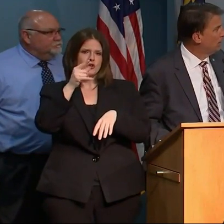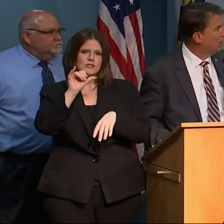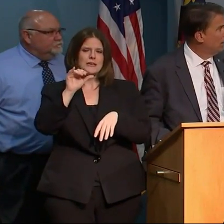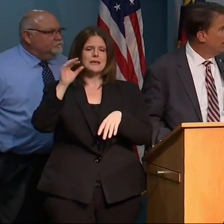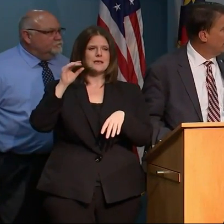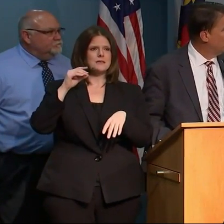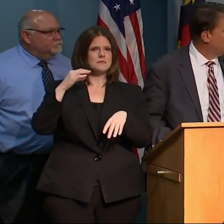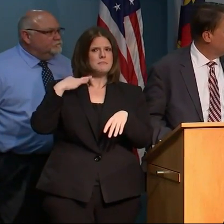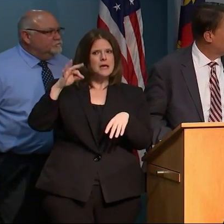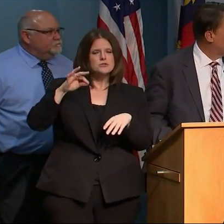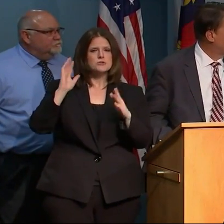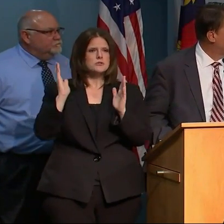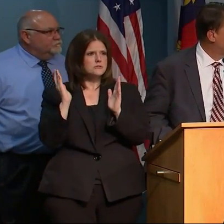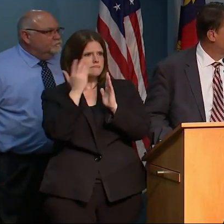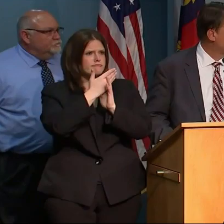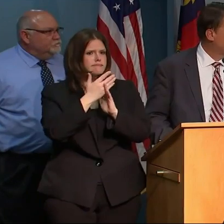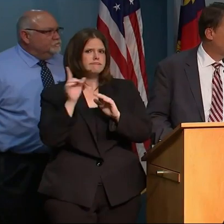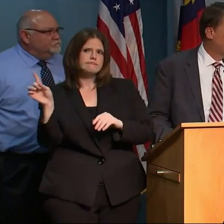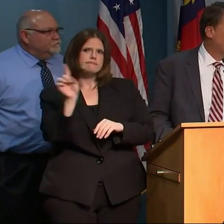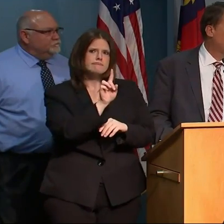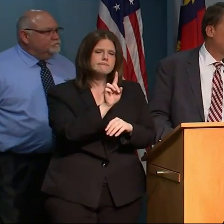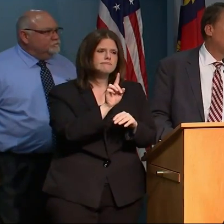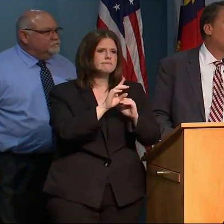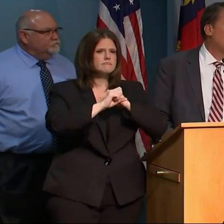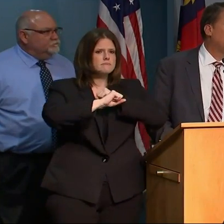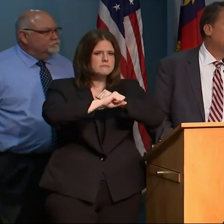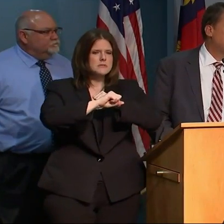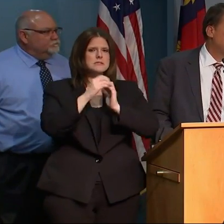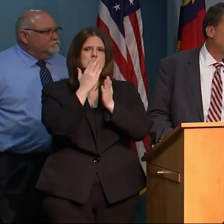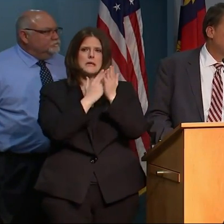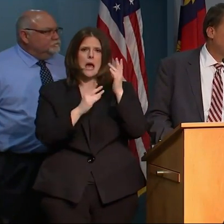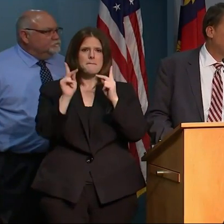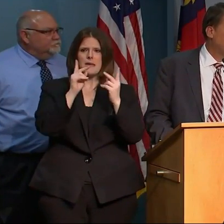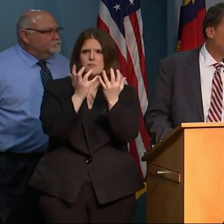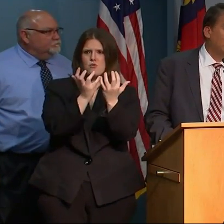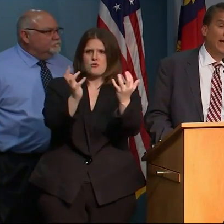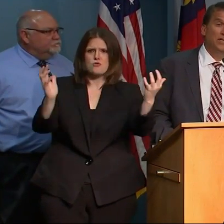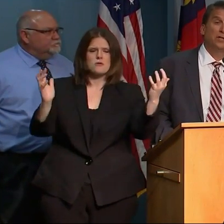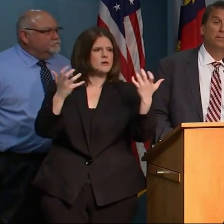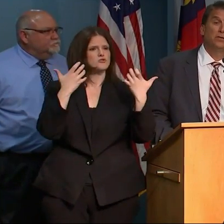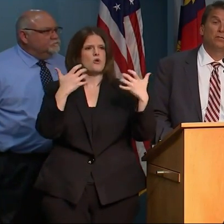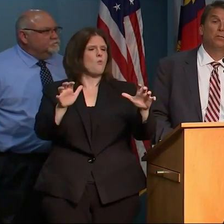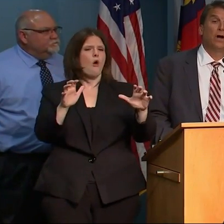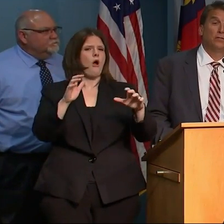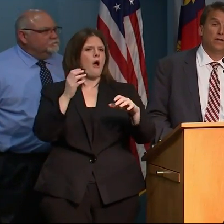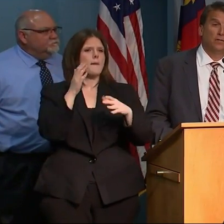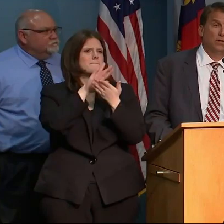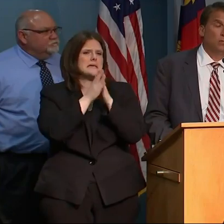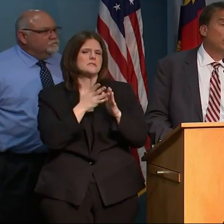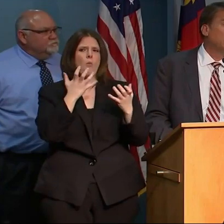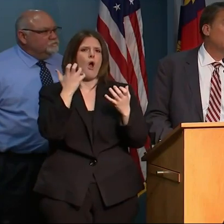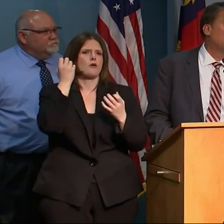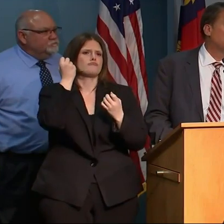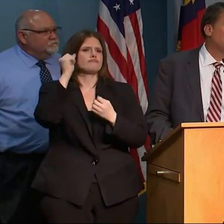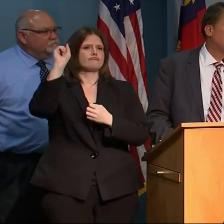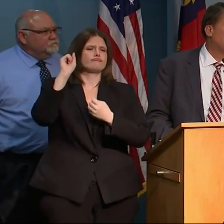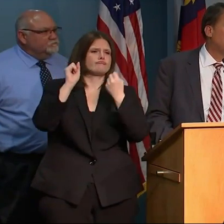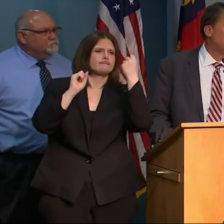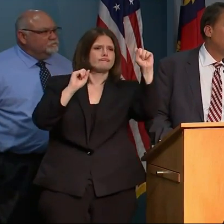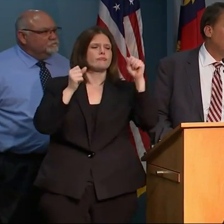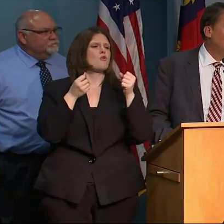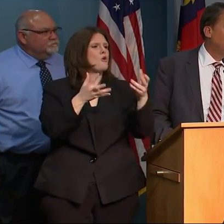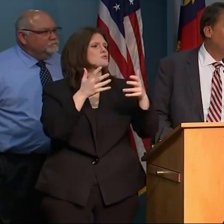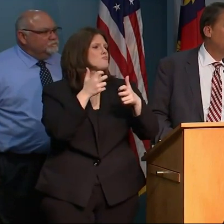guard and some individuals that were not wanting to engage in a peaceful process and wanting to cause